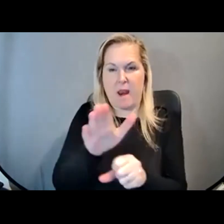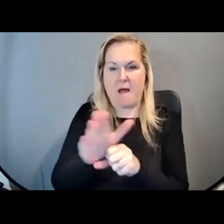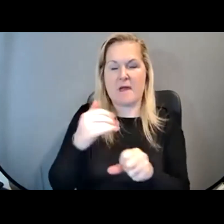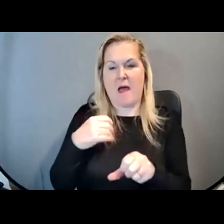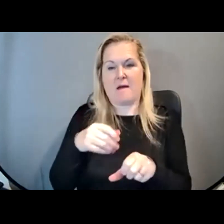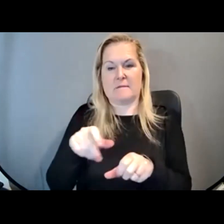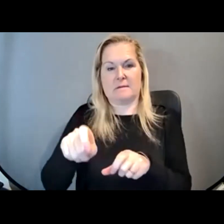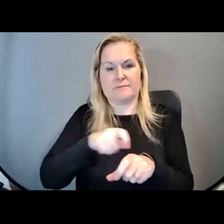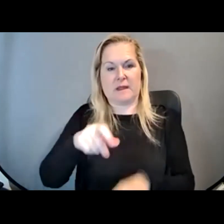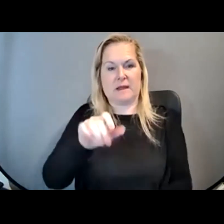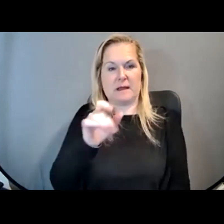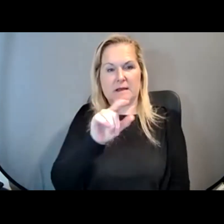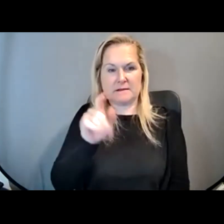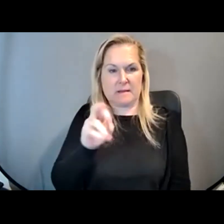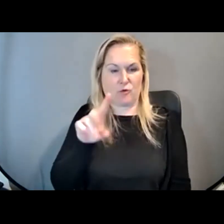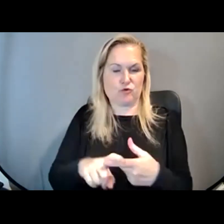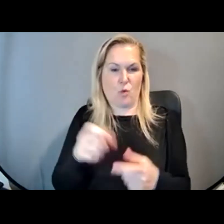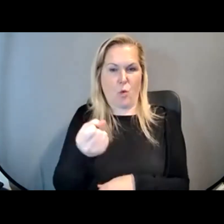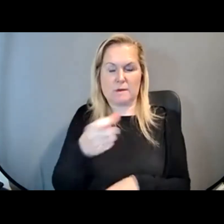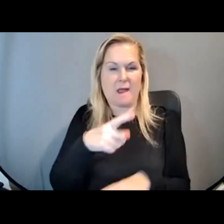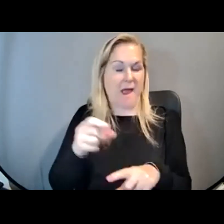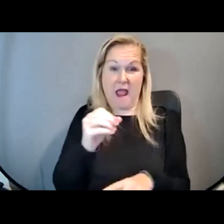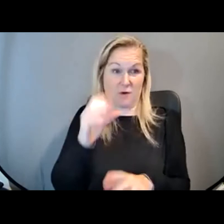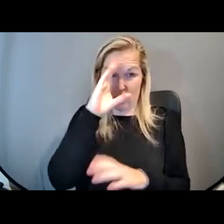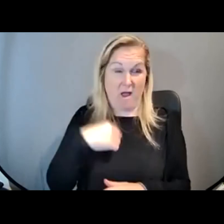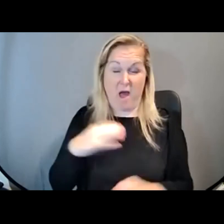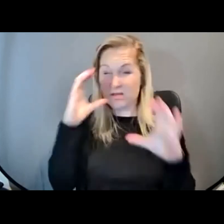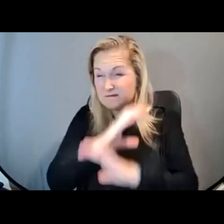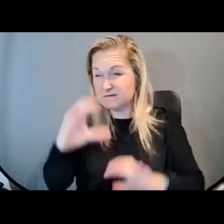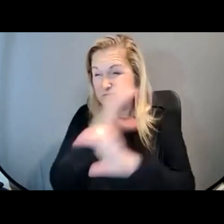place. And I have yet to find a shoe that fits.